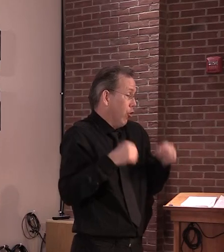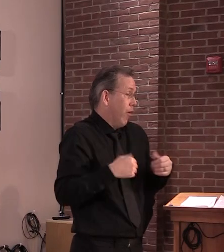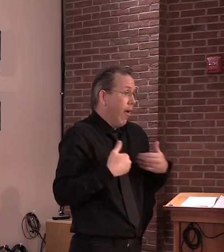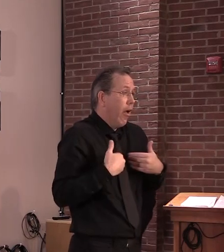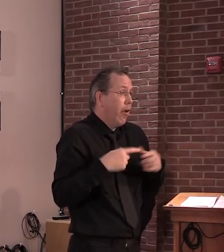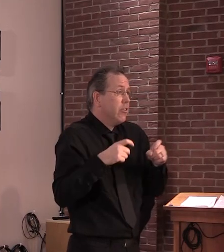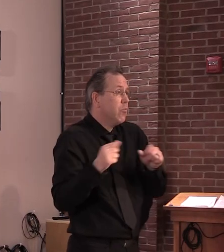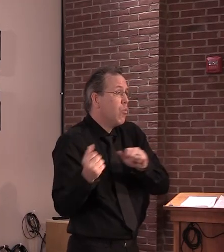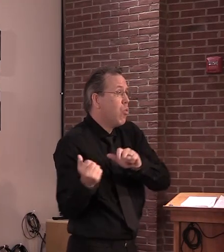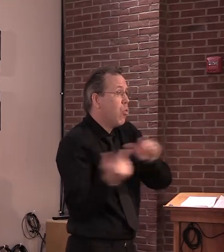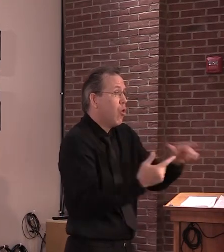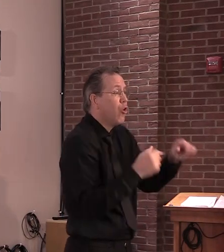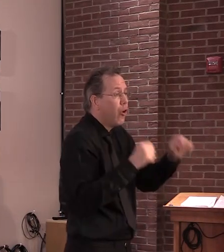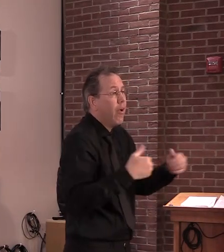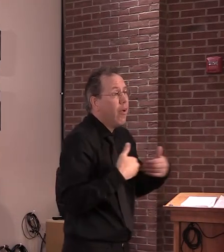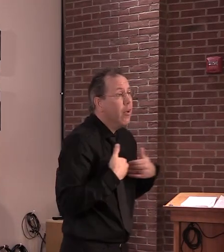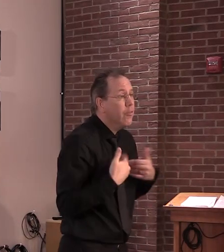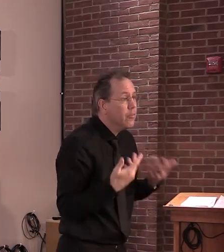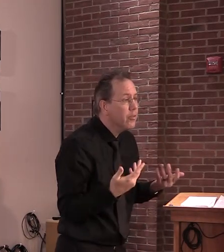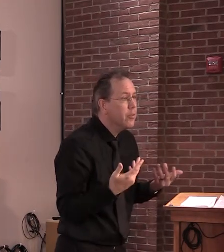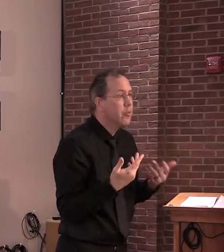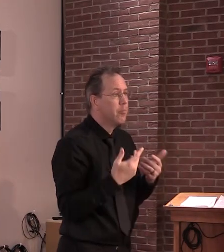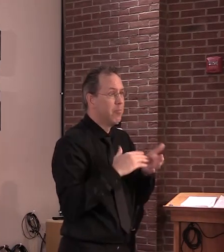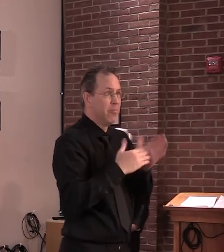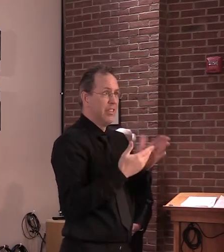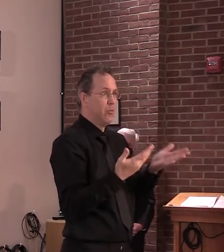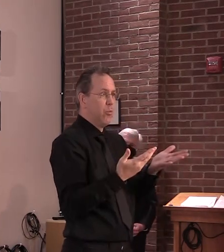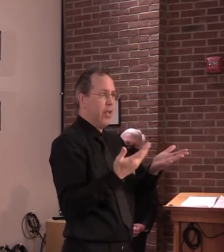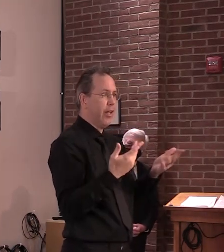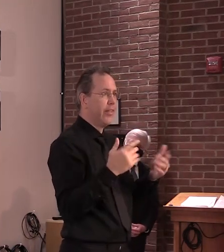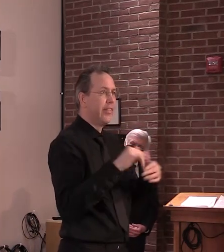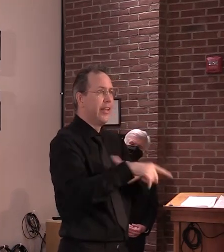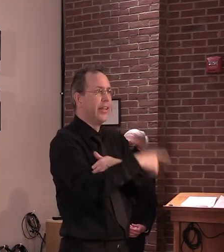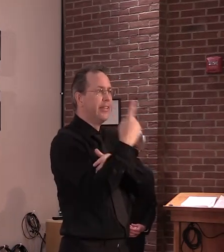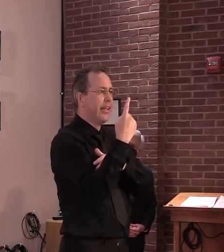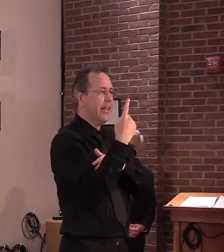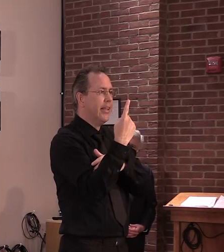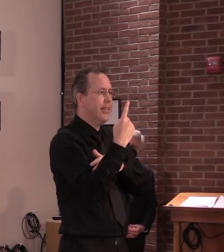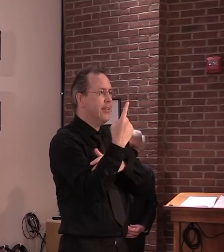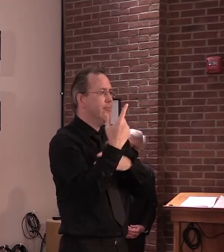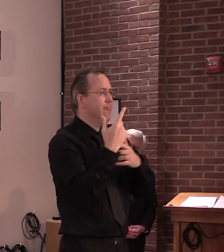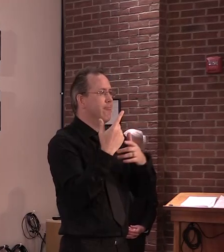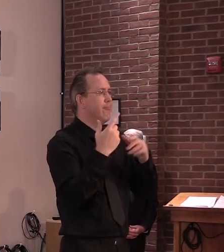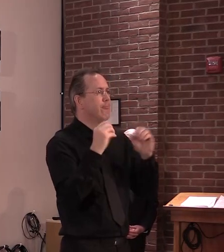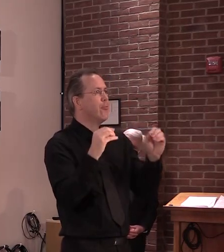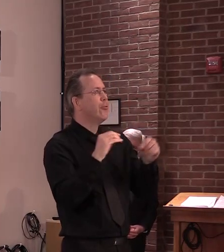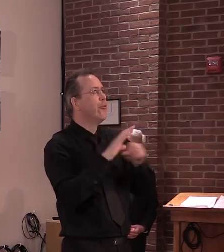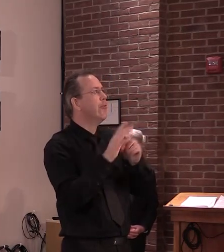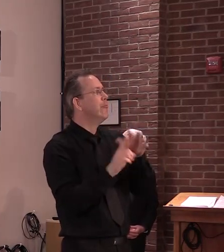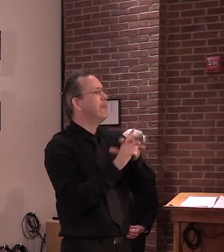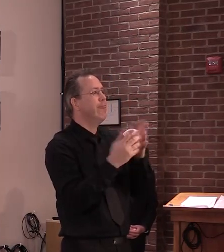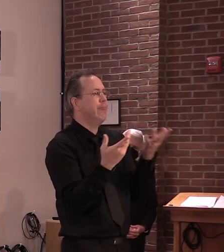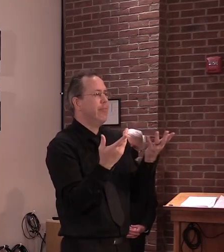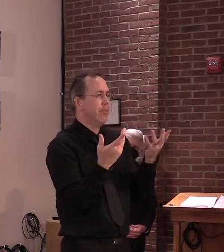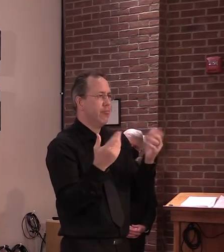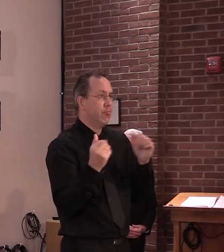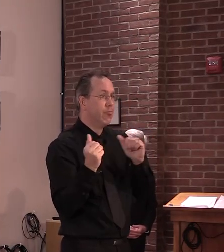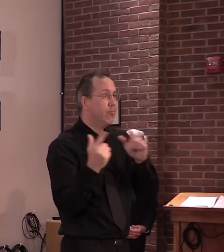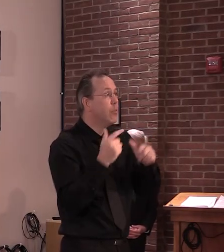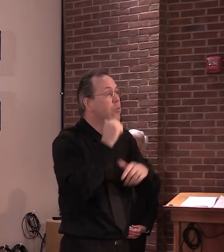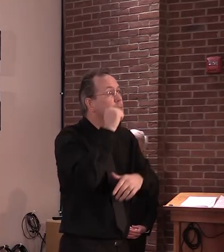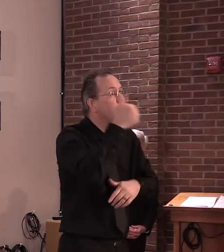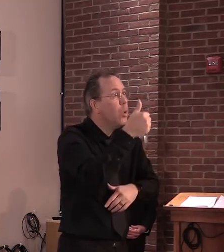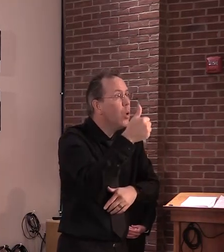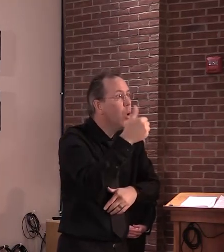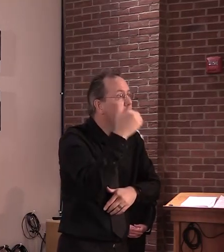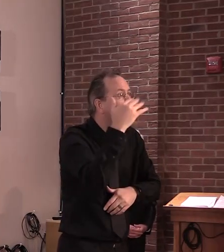that a facility had no infections. And that could change within a day or two based on